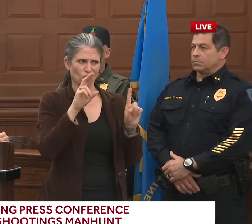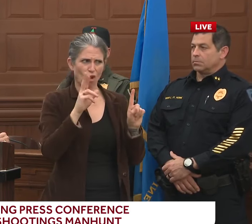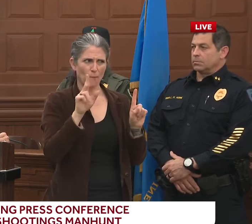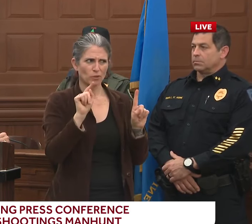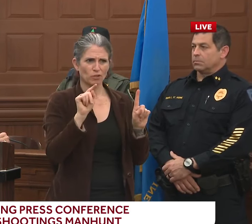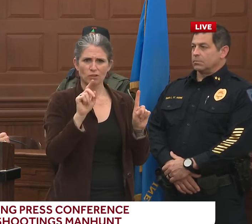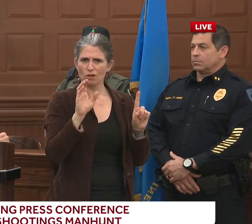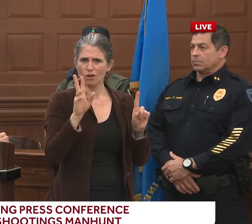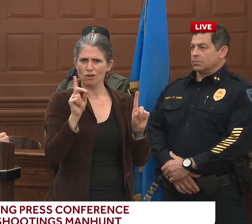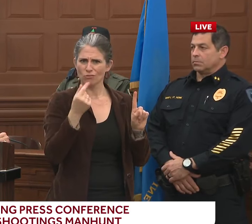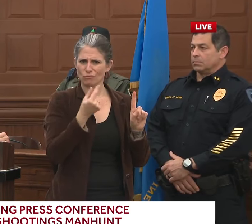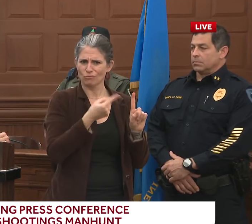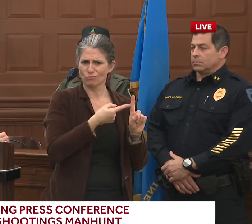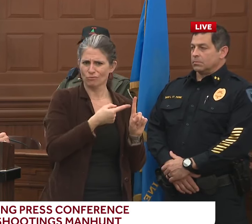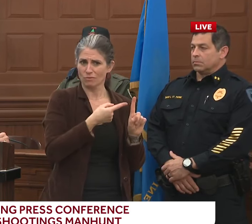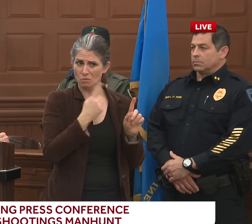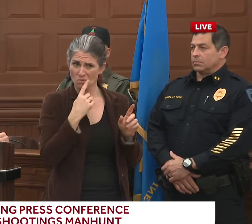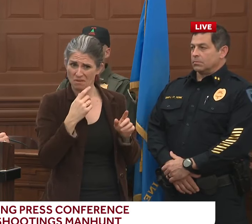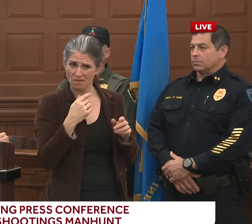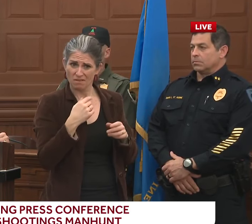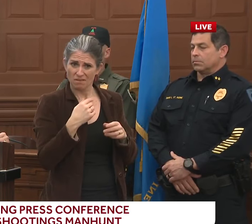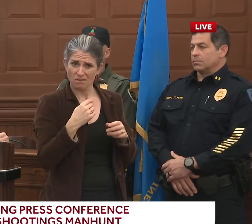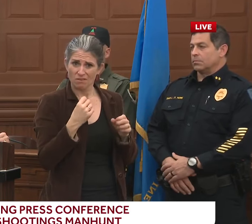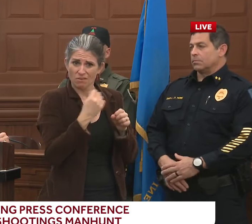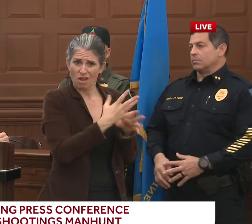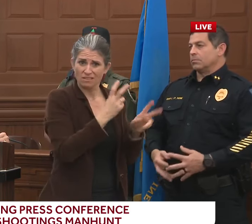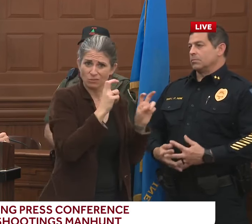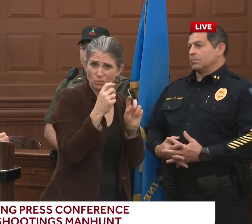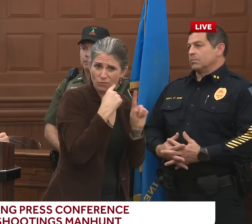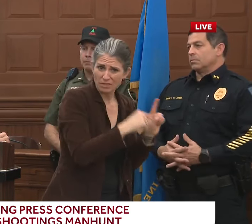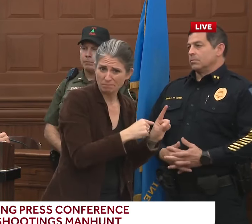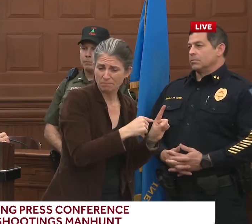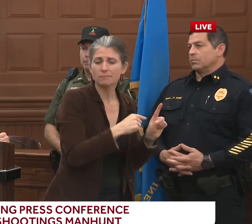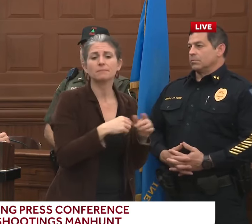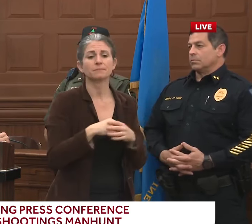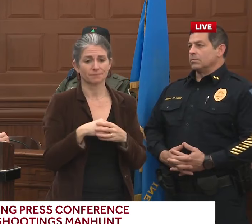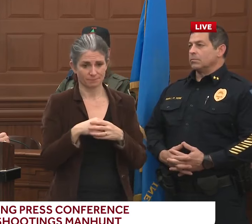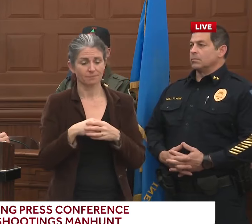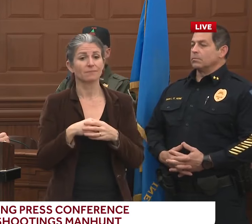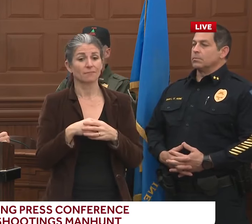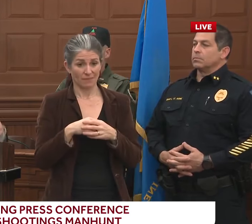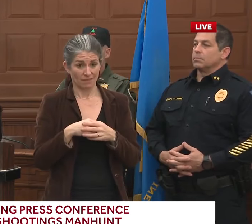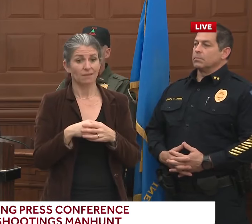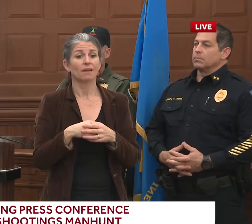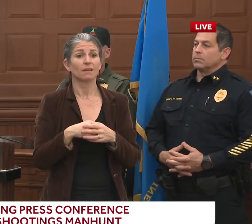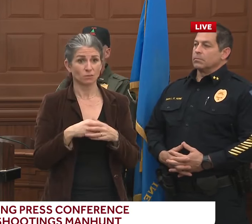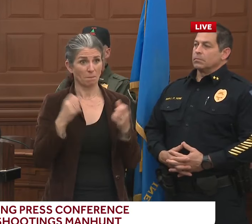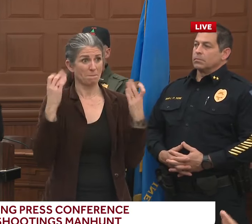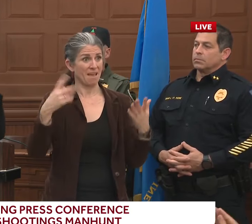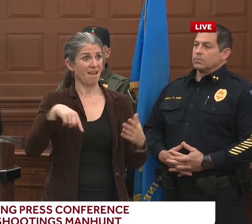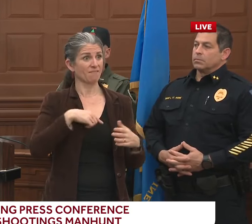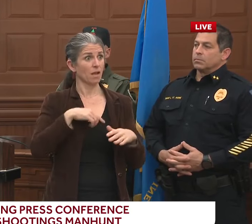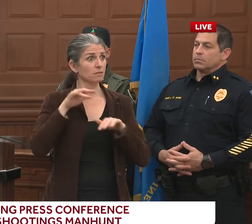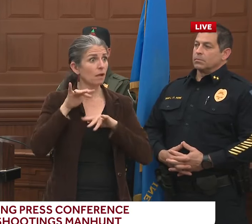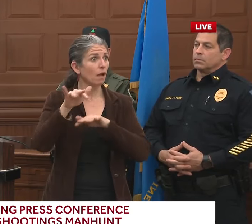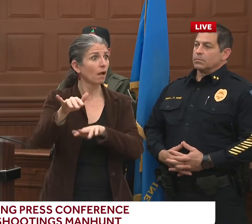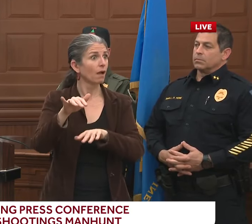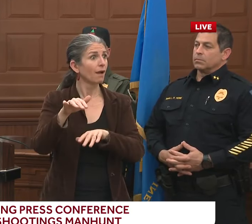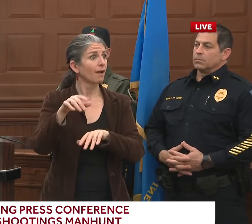in two different directions, right? We certainly have a lot of resources coming for the river tomorrow because it would be nicer if it's sunnier, you can get a better